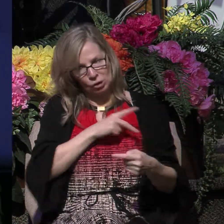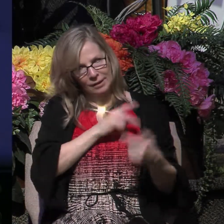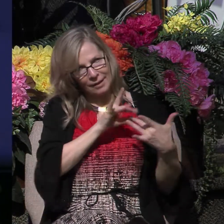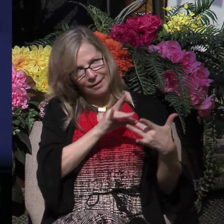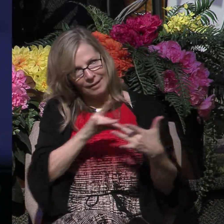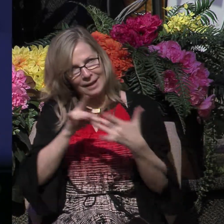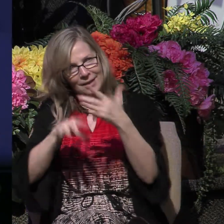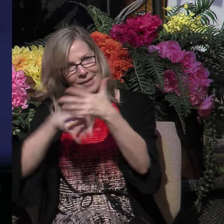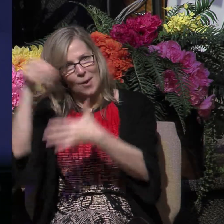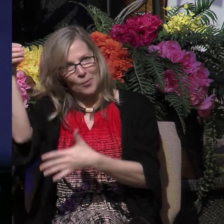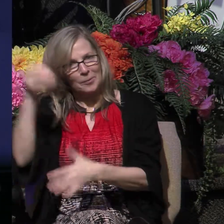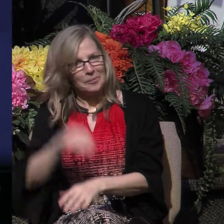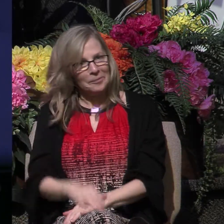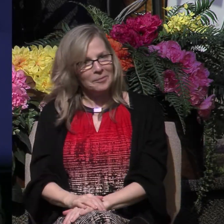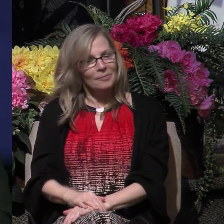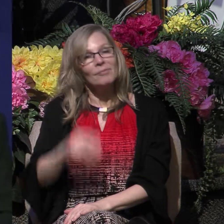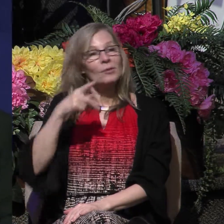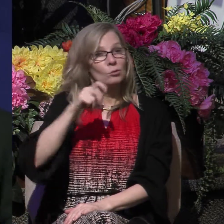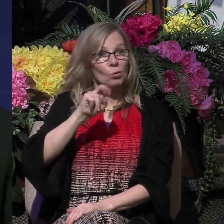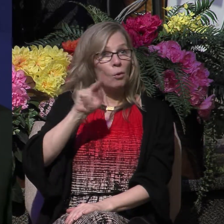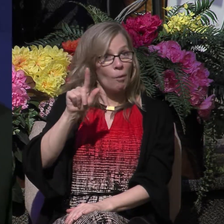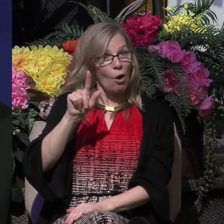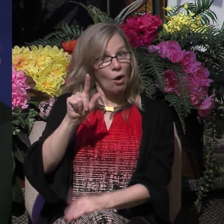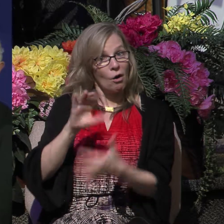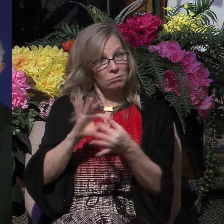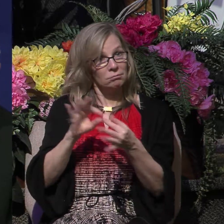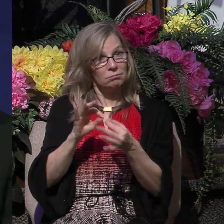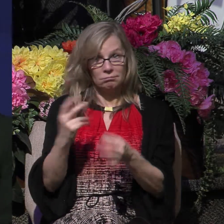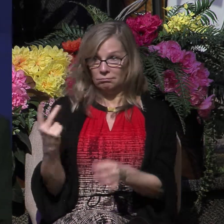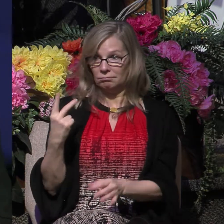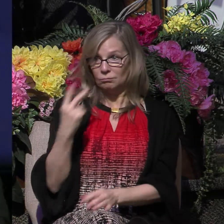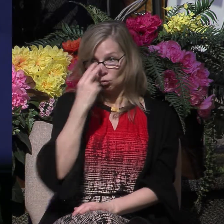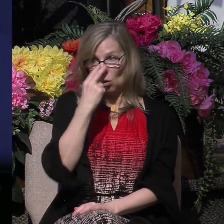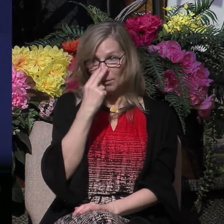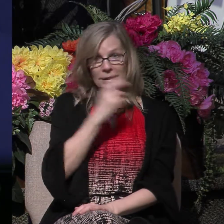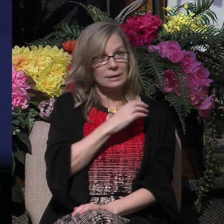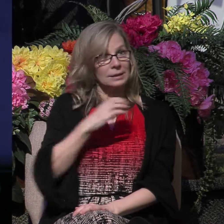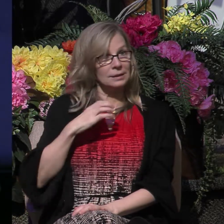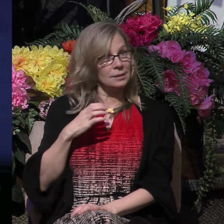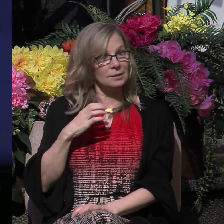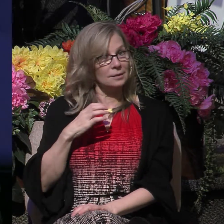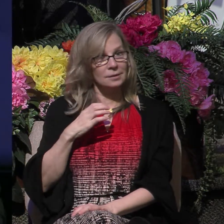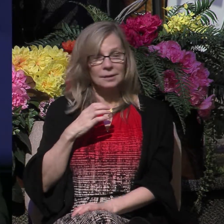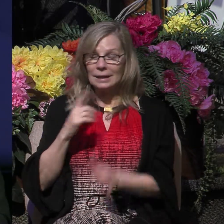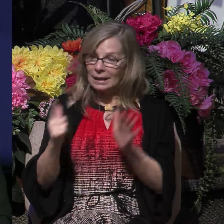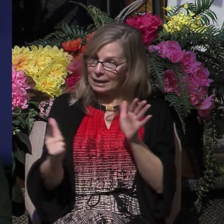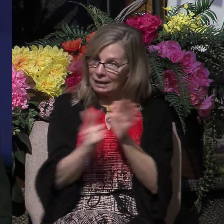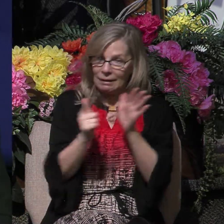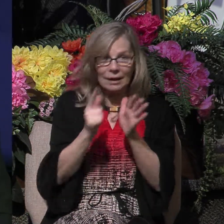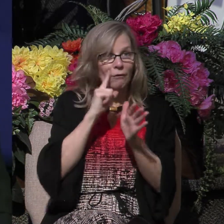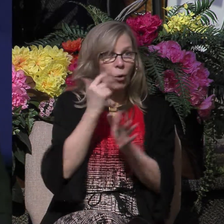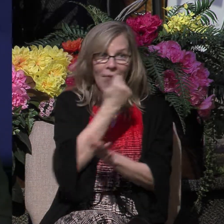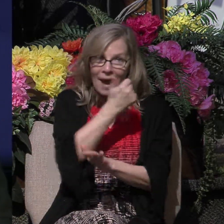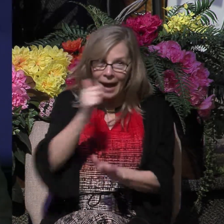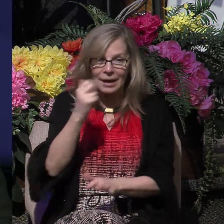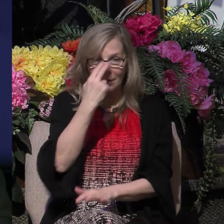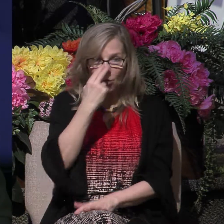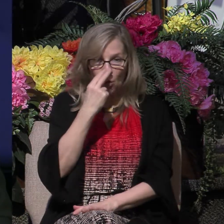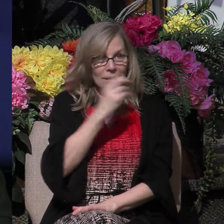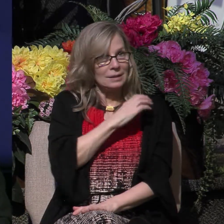to when he says that he and Silas were Roman citizens is that it was illegal for any Roman citizen to